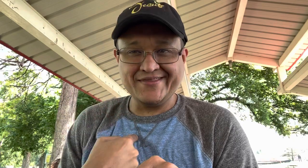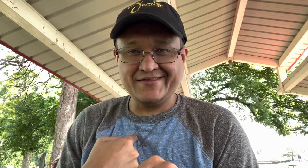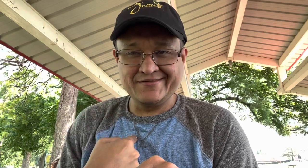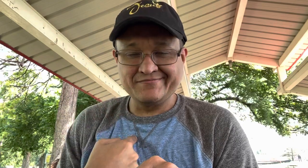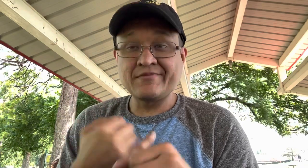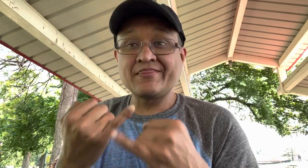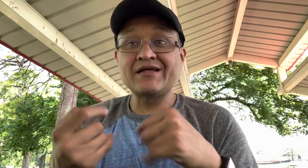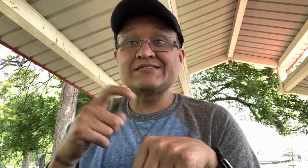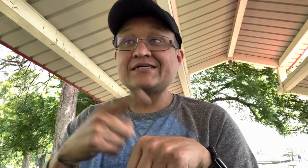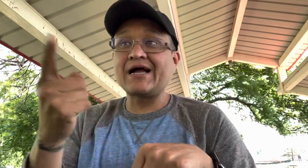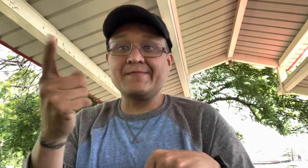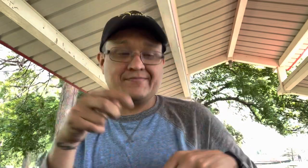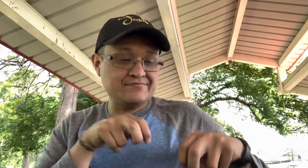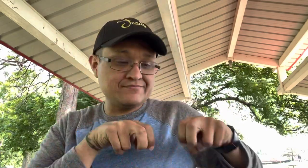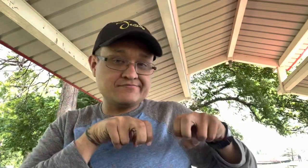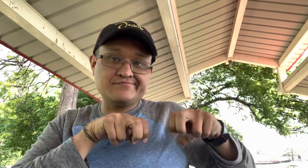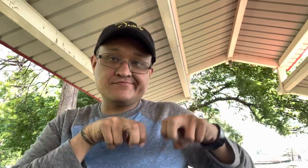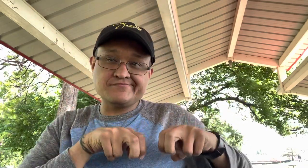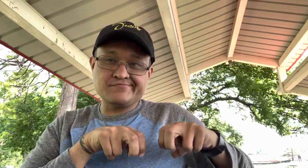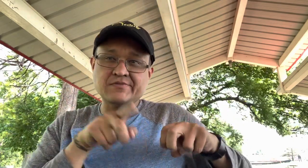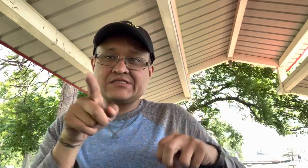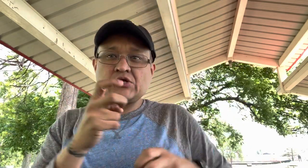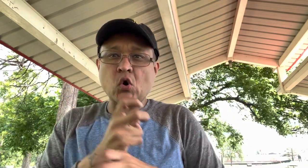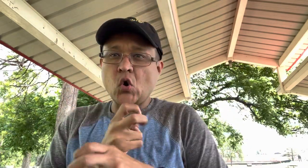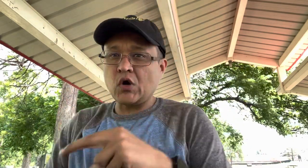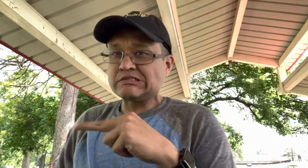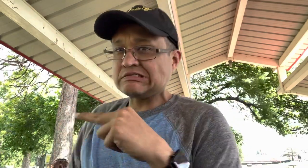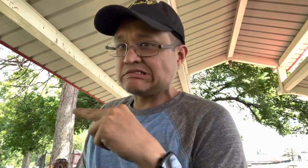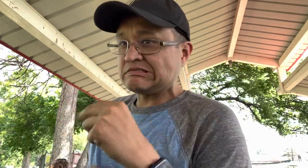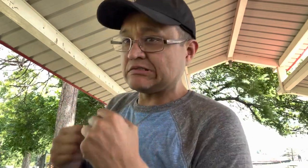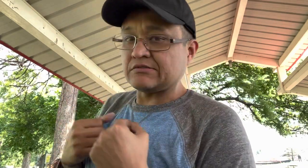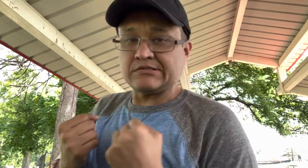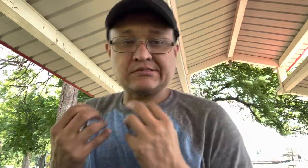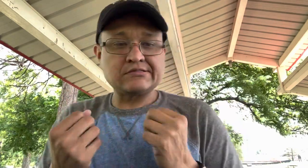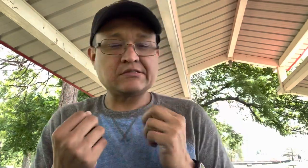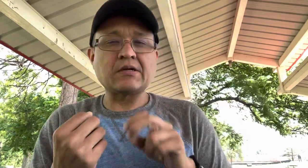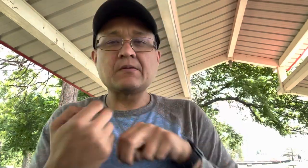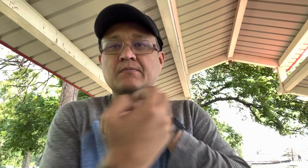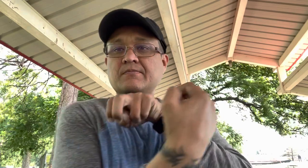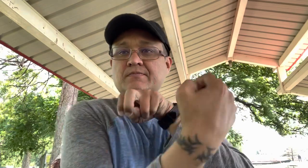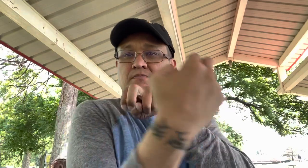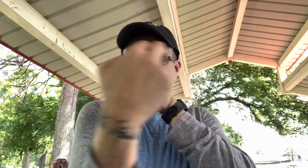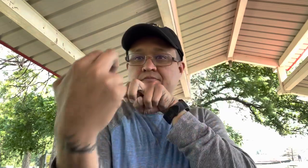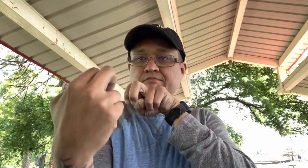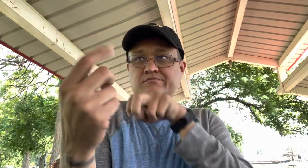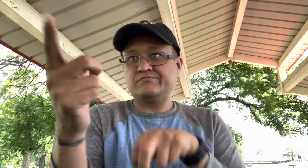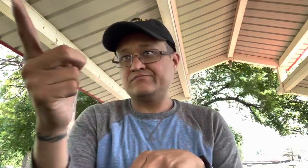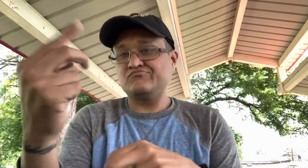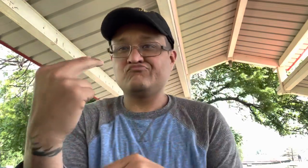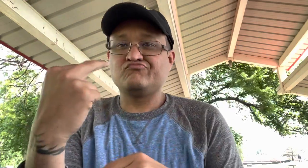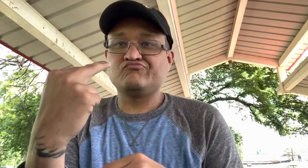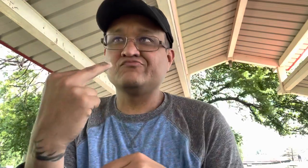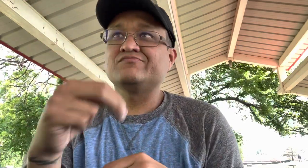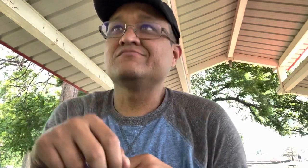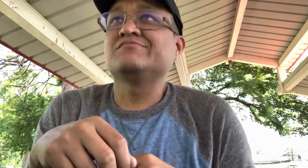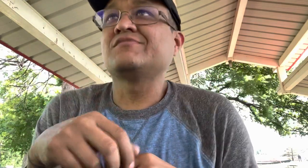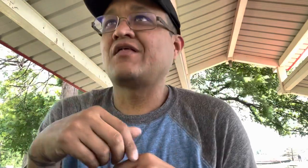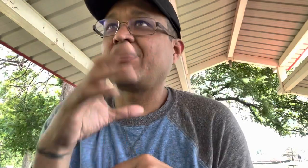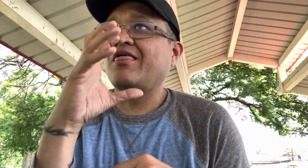voice for me last time she was sitting with me it was a little bit harder for her to see from the side so she's gonna sit across me so she can see